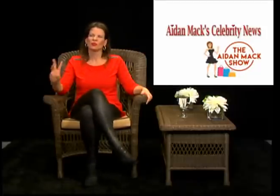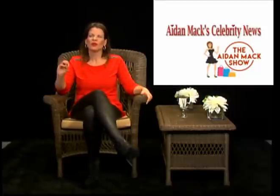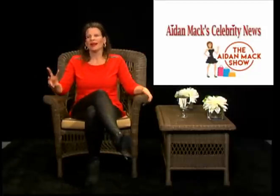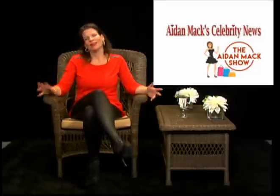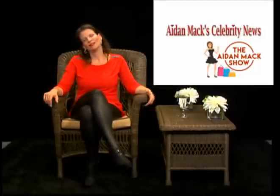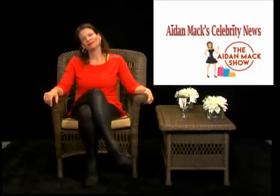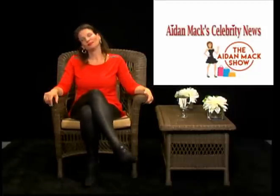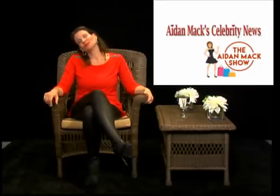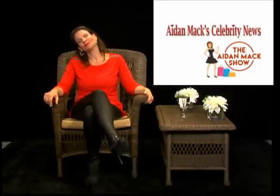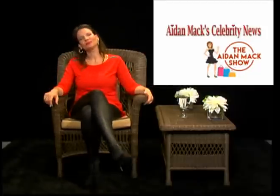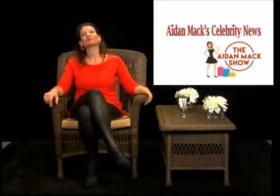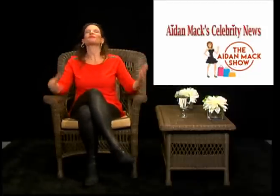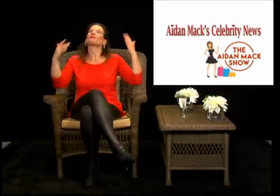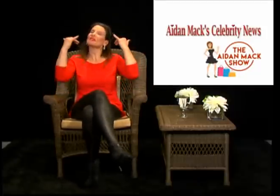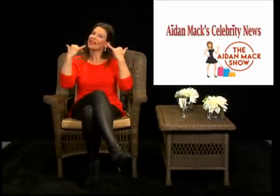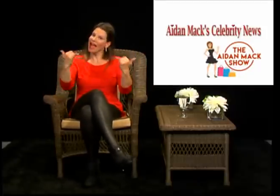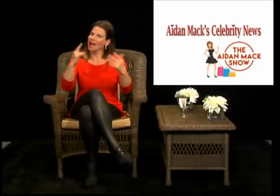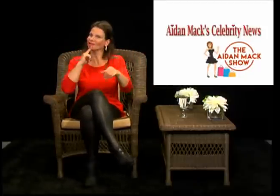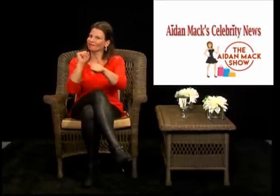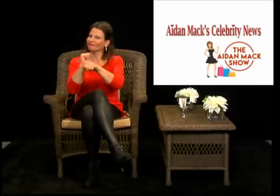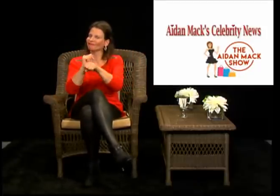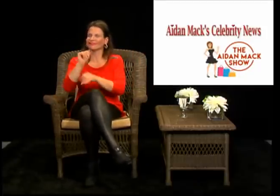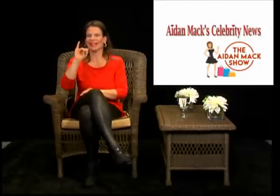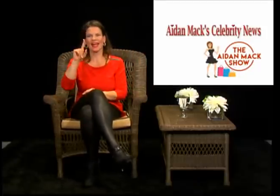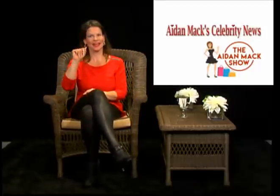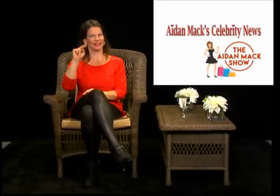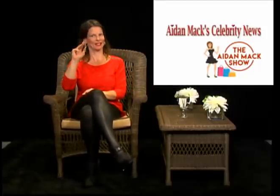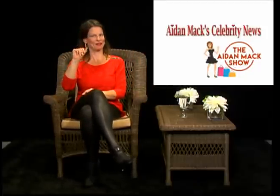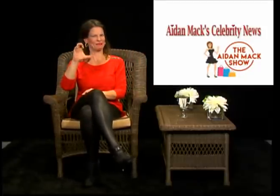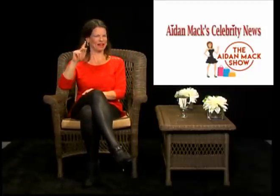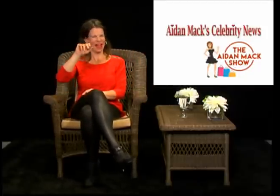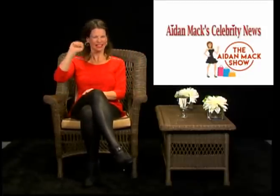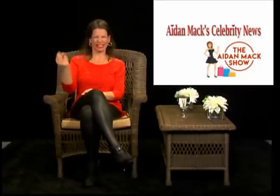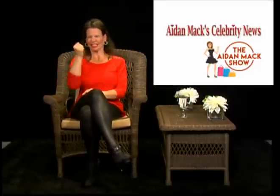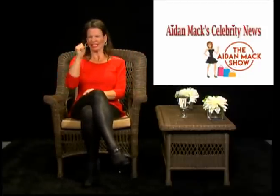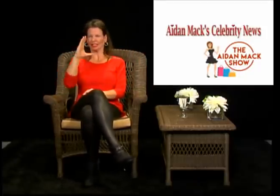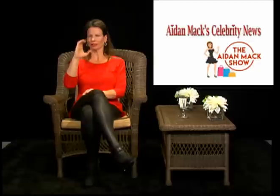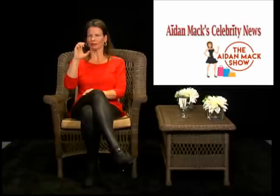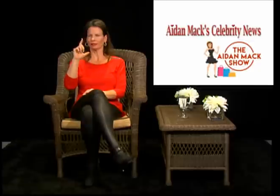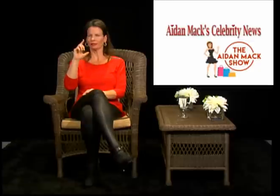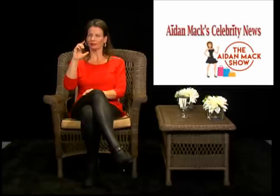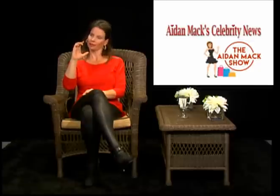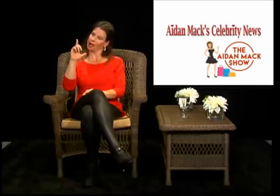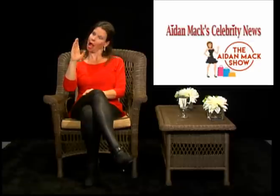ended up going to jail. So that's that now on to Aidan Mack's celebrity news.